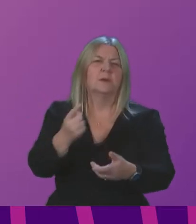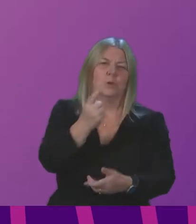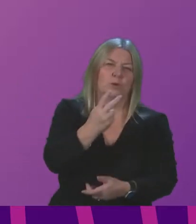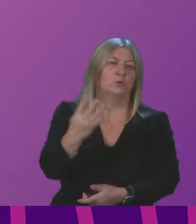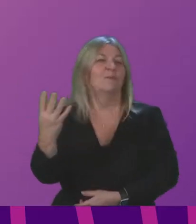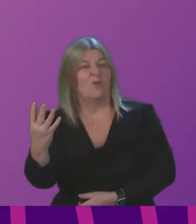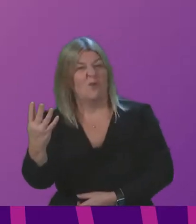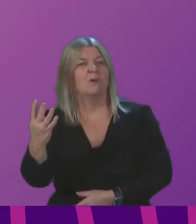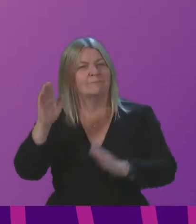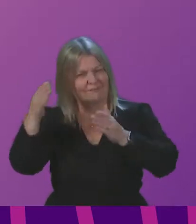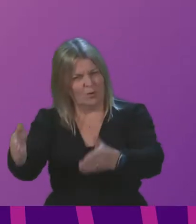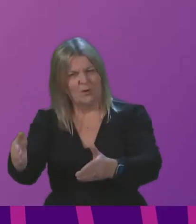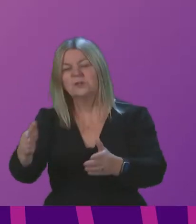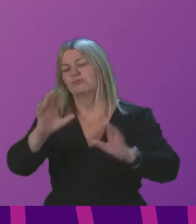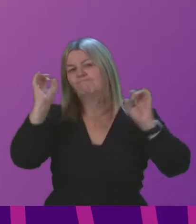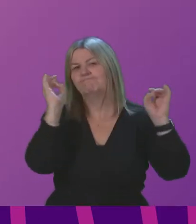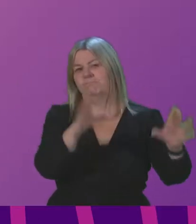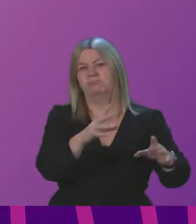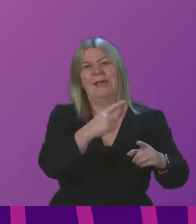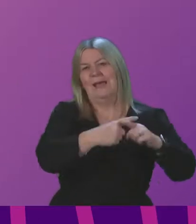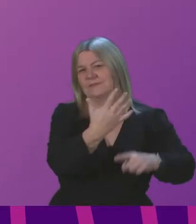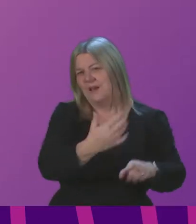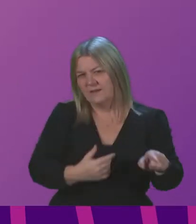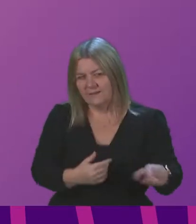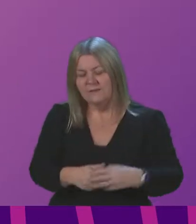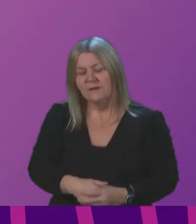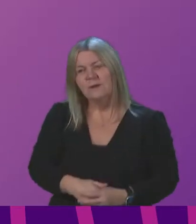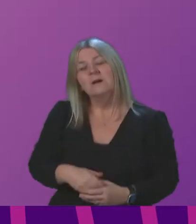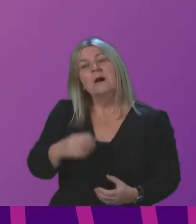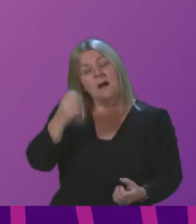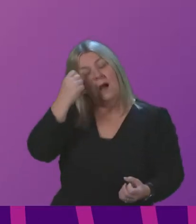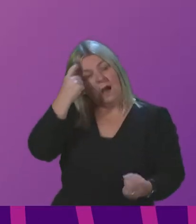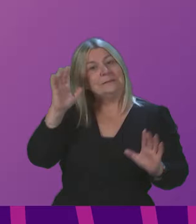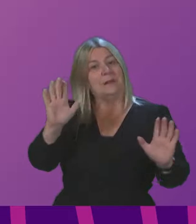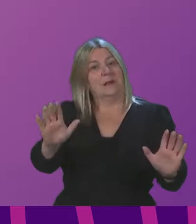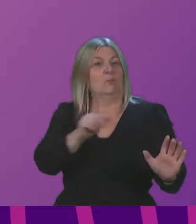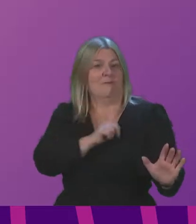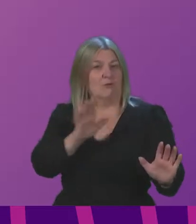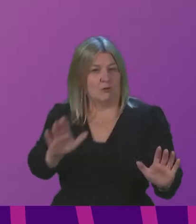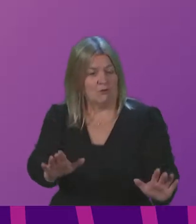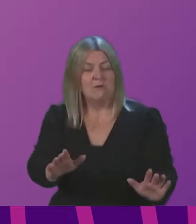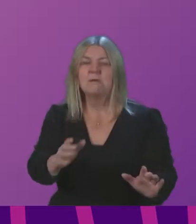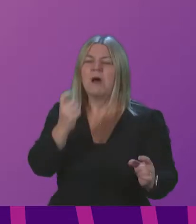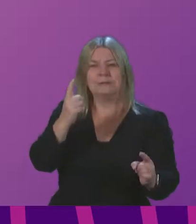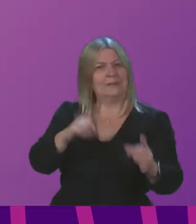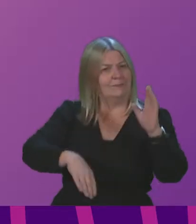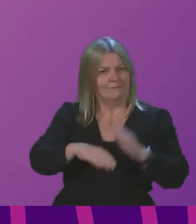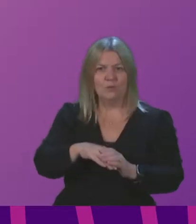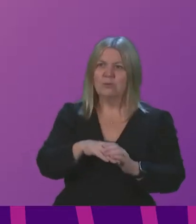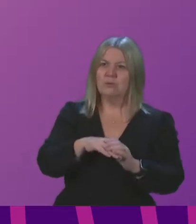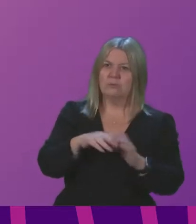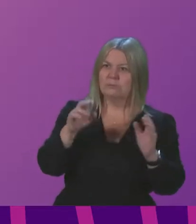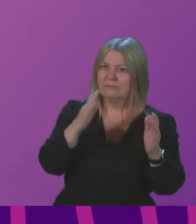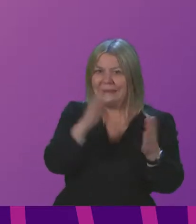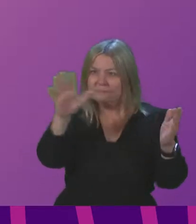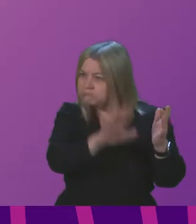service. I recognise these challenges but I also recognise that they apply across all routes across the whole of the Lothians and are not confined to the X5